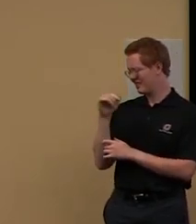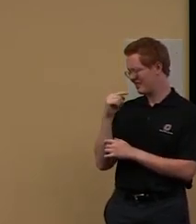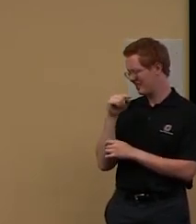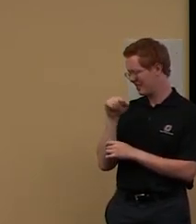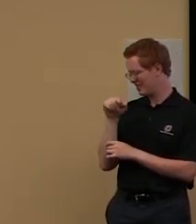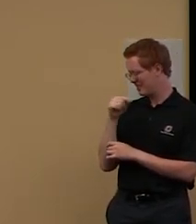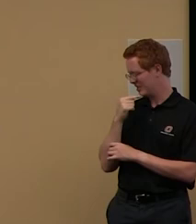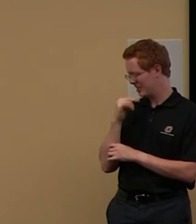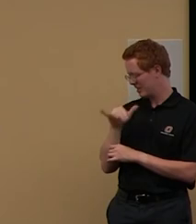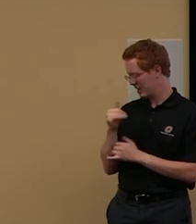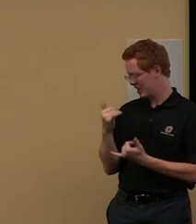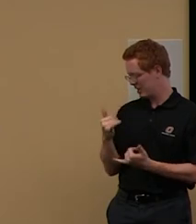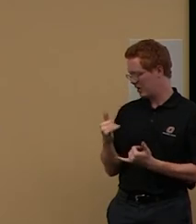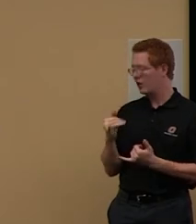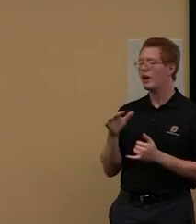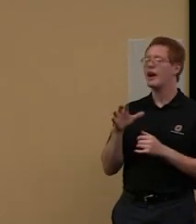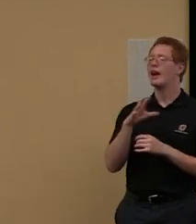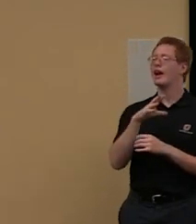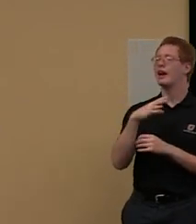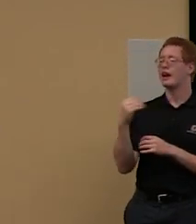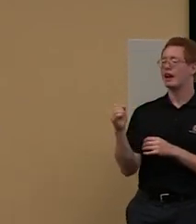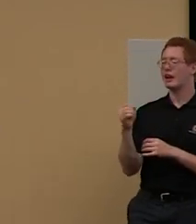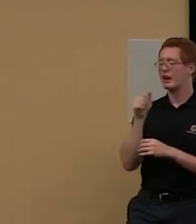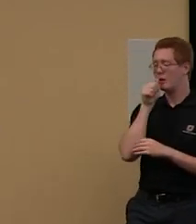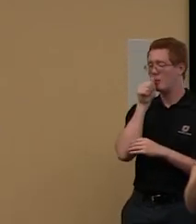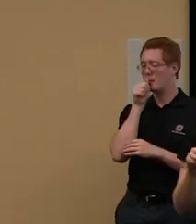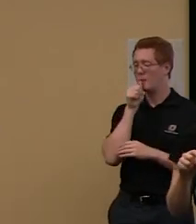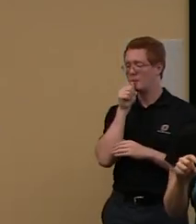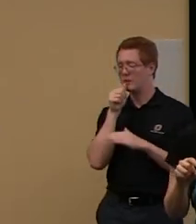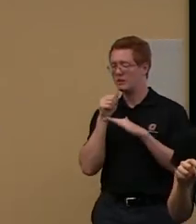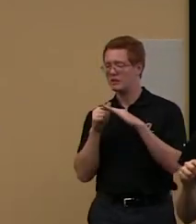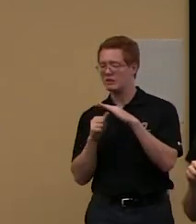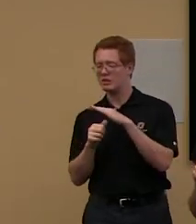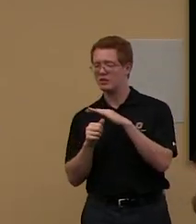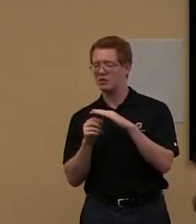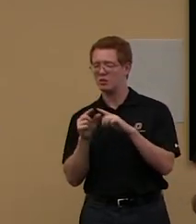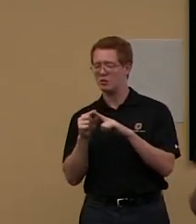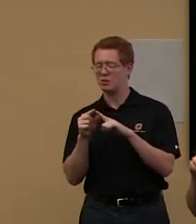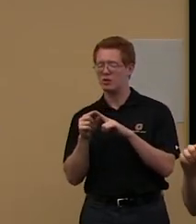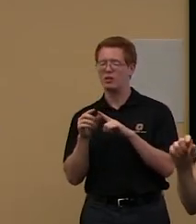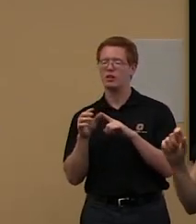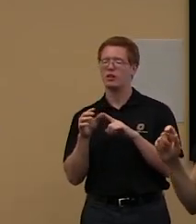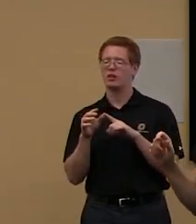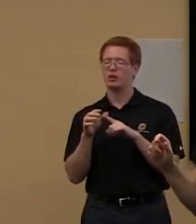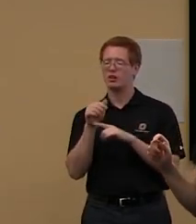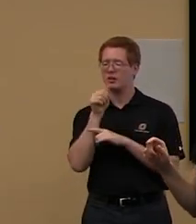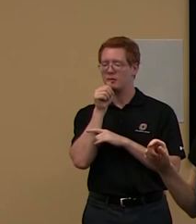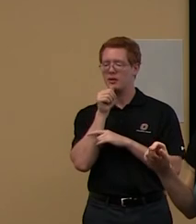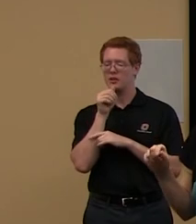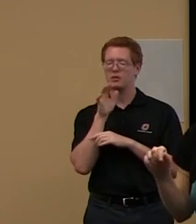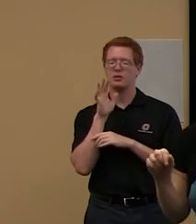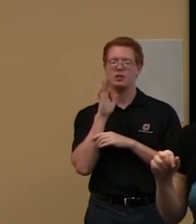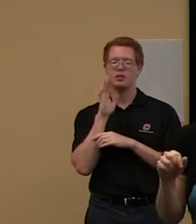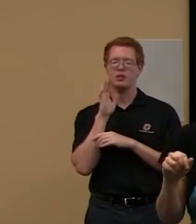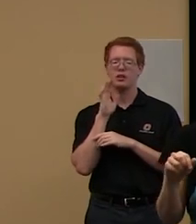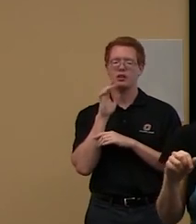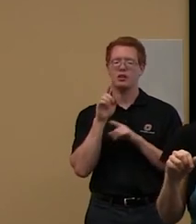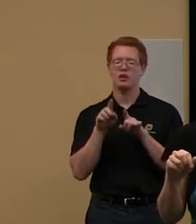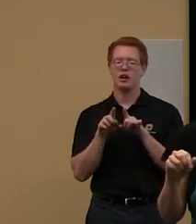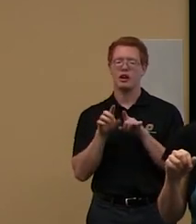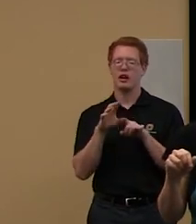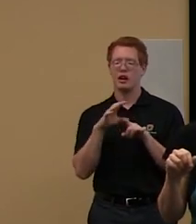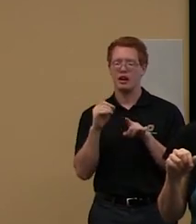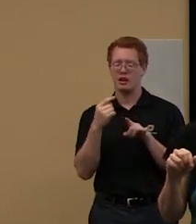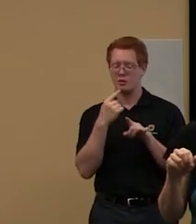and, and a password, um, from that link. So you'll click on that link in your email, um, and then, yep. And then it'll say,